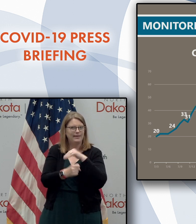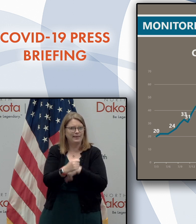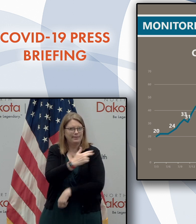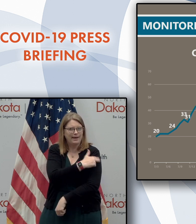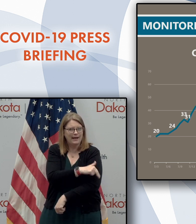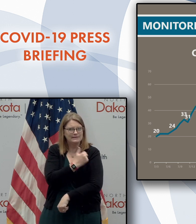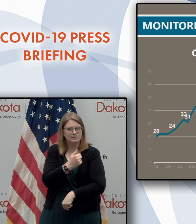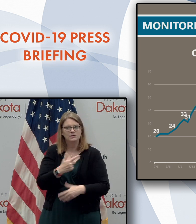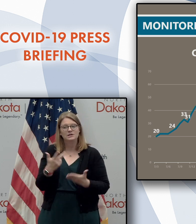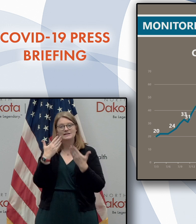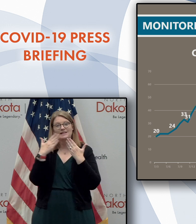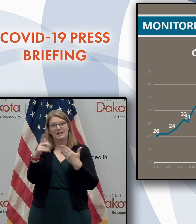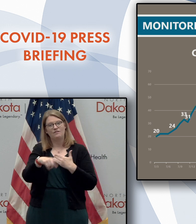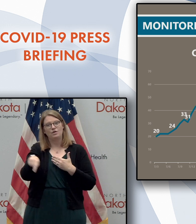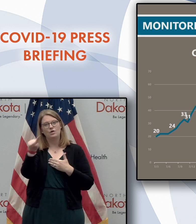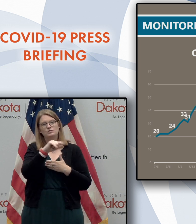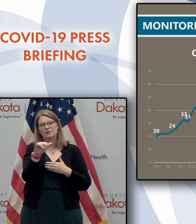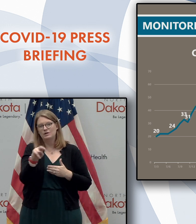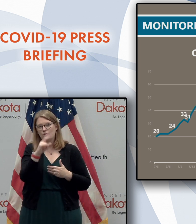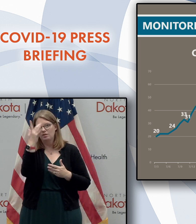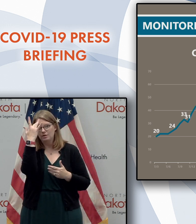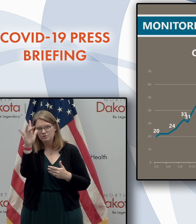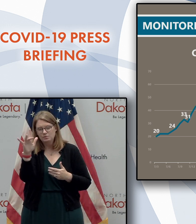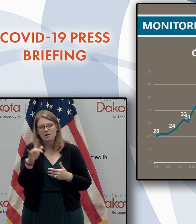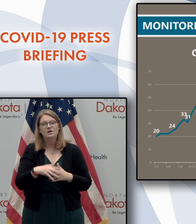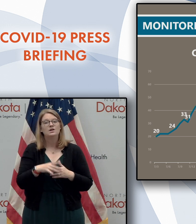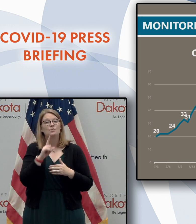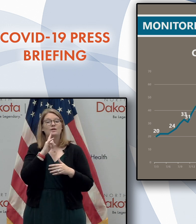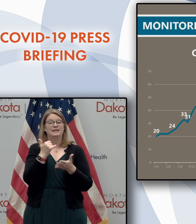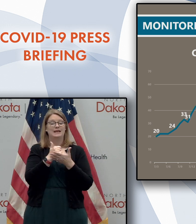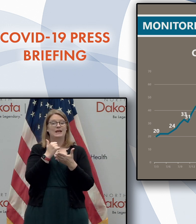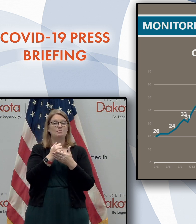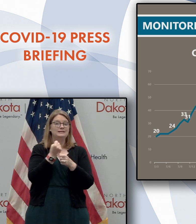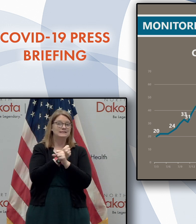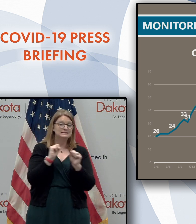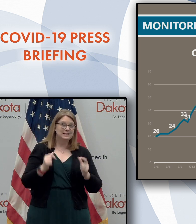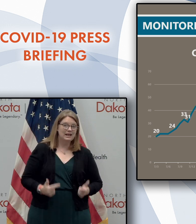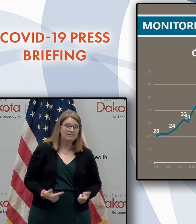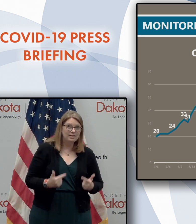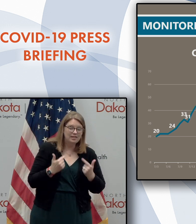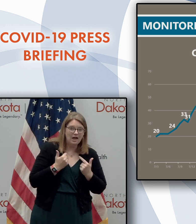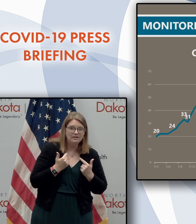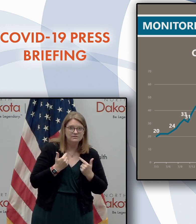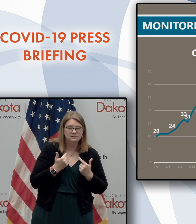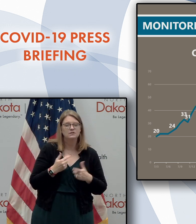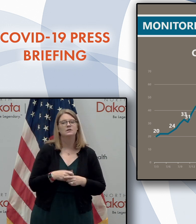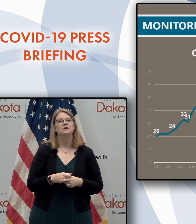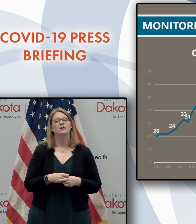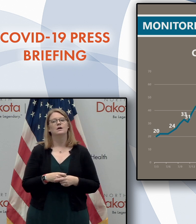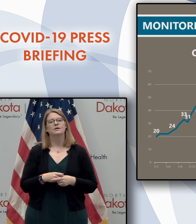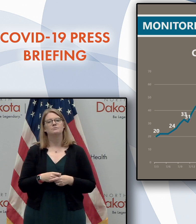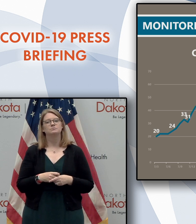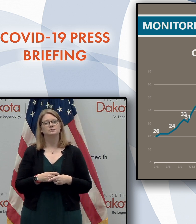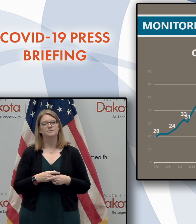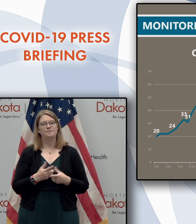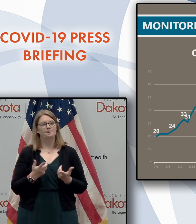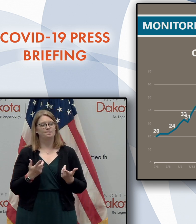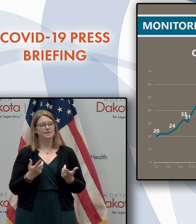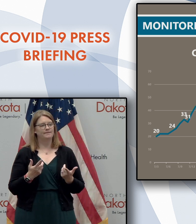be North Dakota smart because you're helping you are helping to save lives and you're helping to keep people out of the hospital. And again,